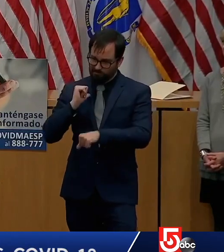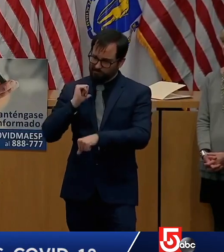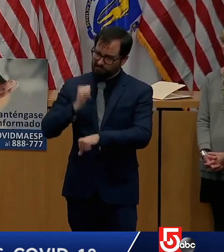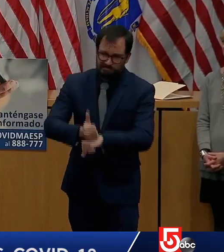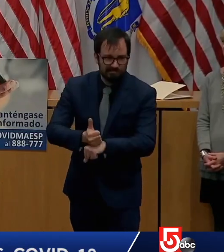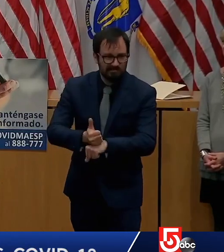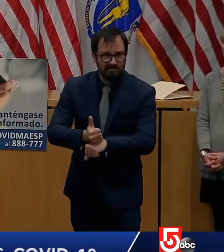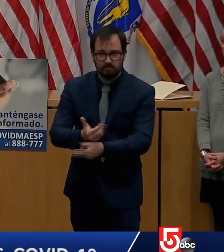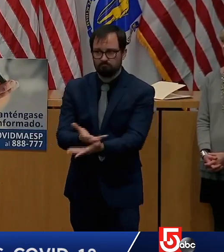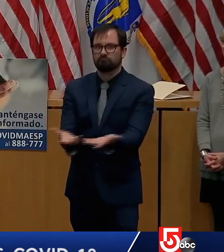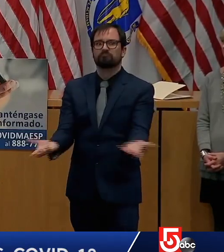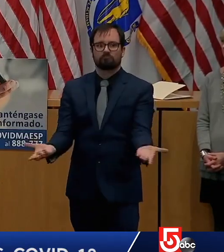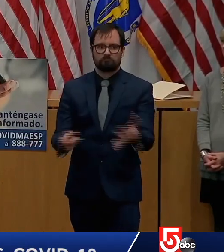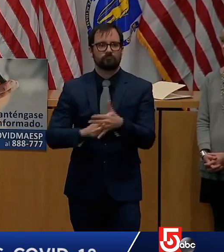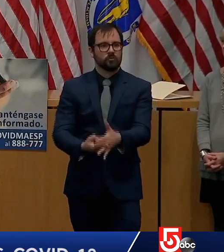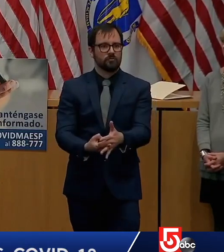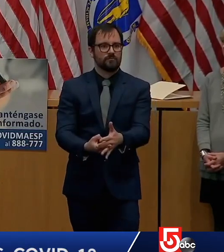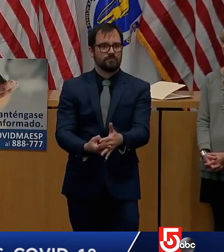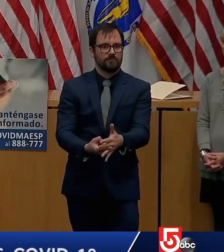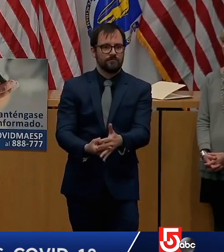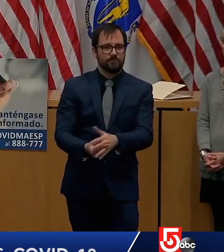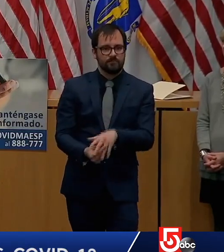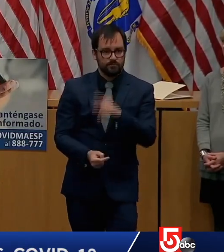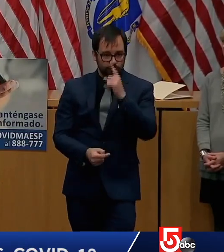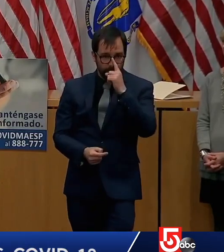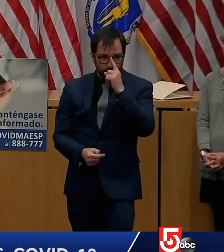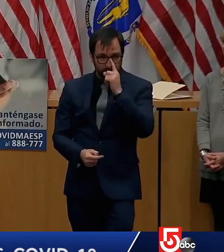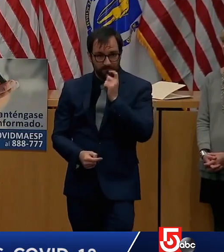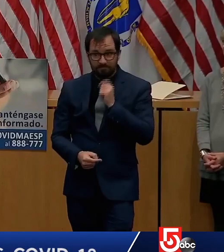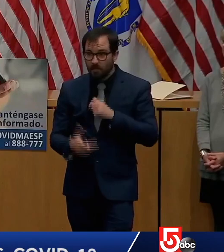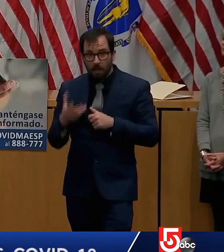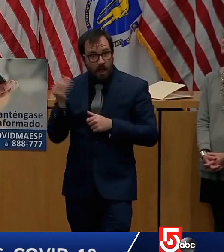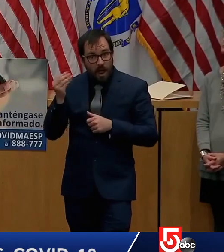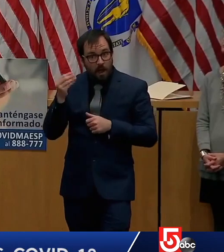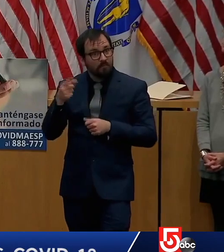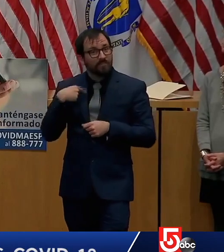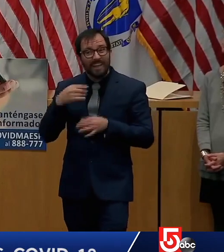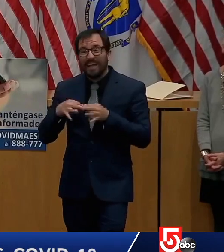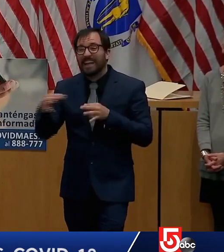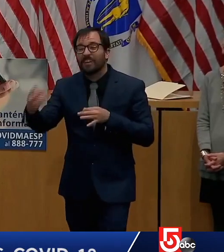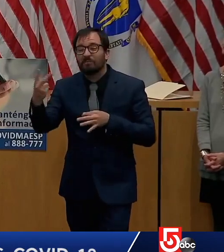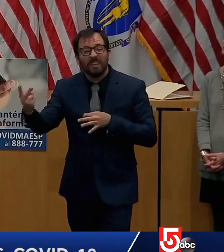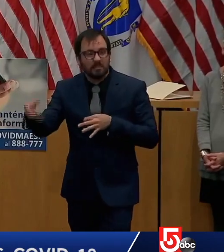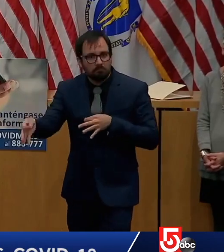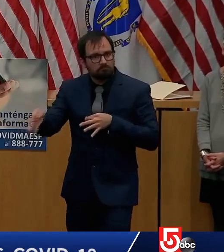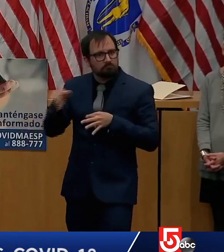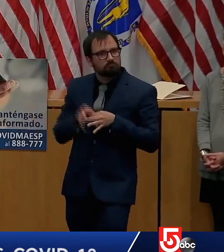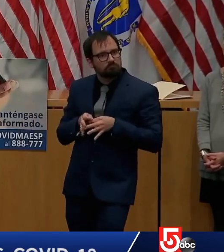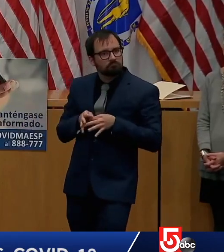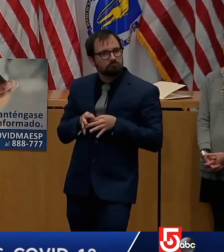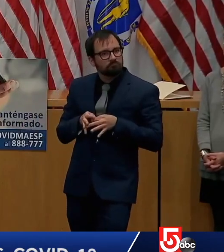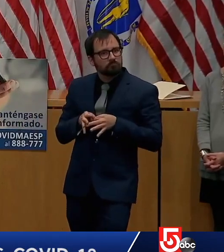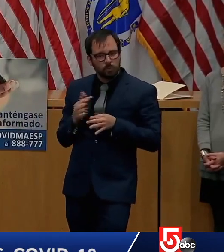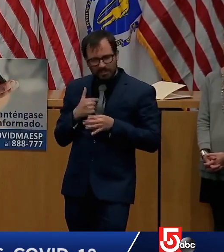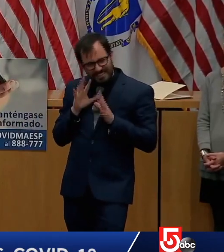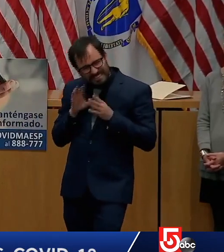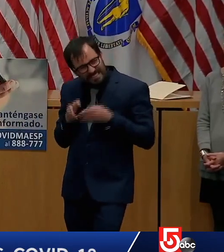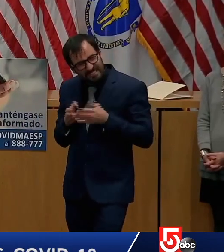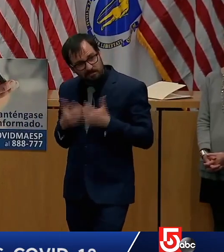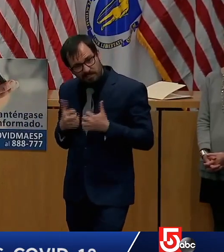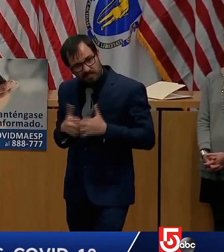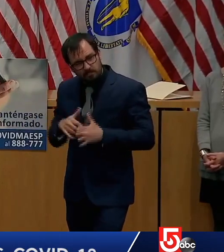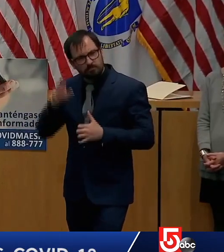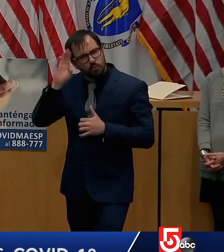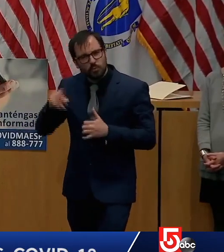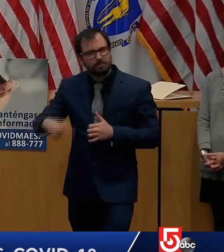weeks was because that community in particular was one we've been very concerned about. The reason